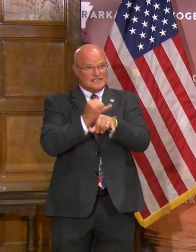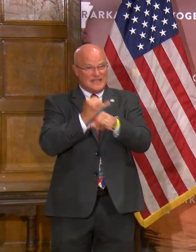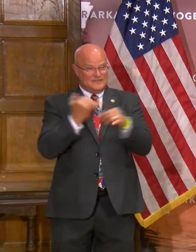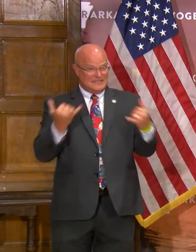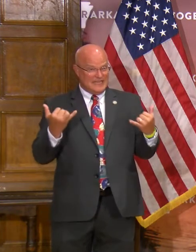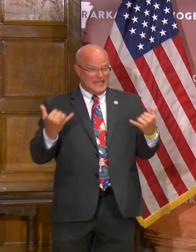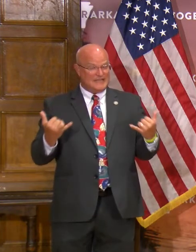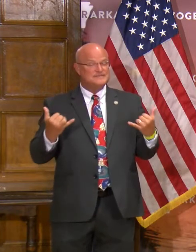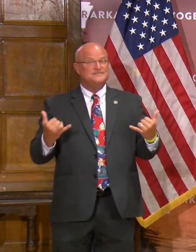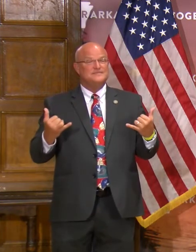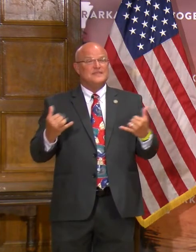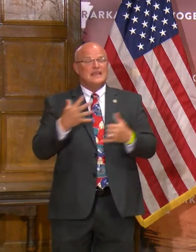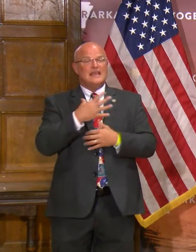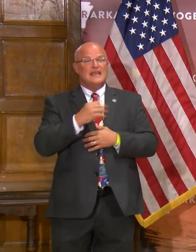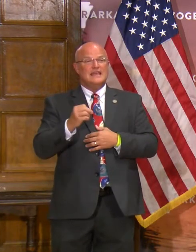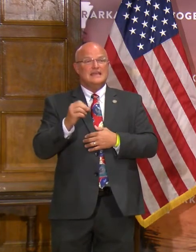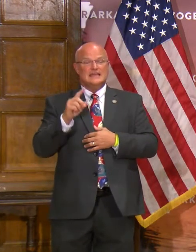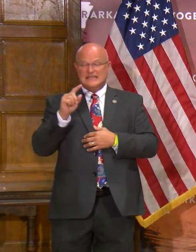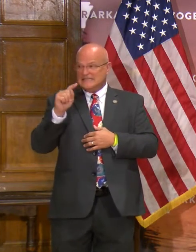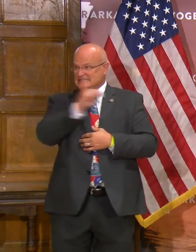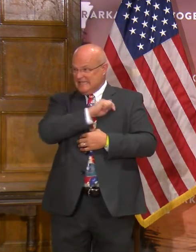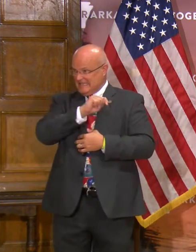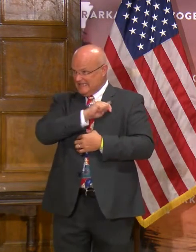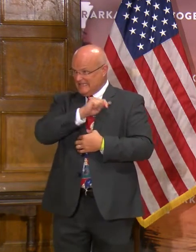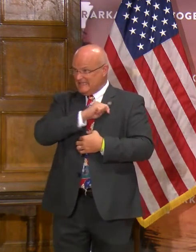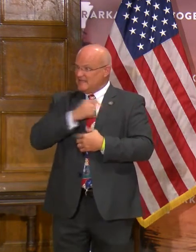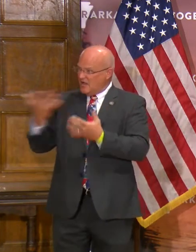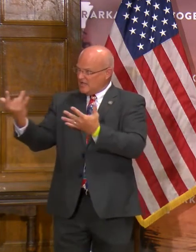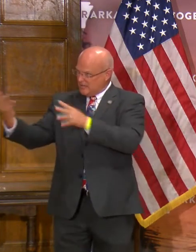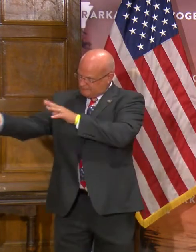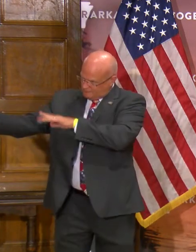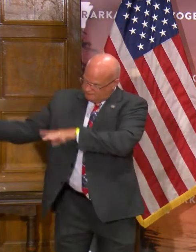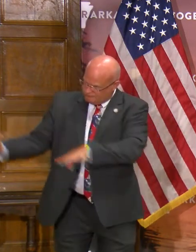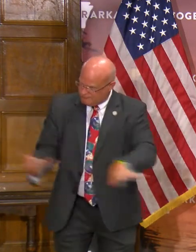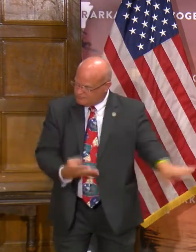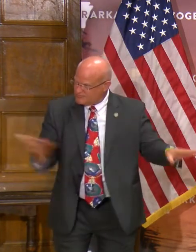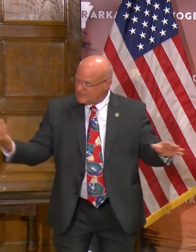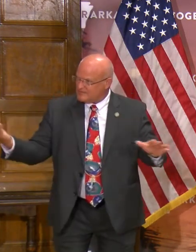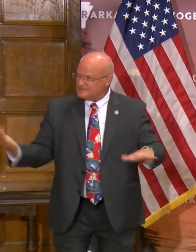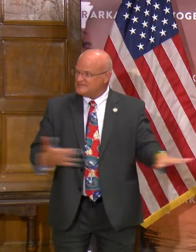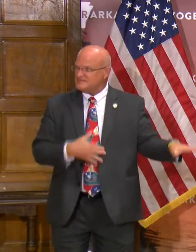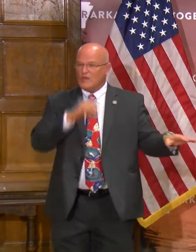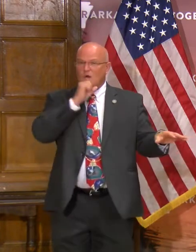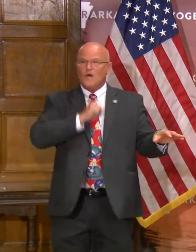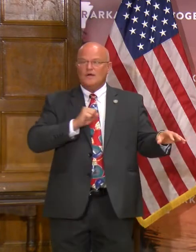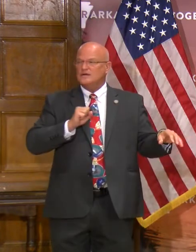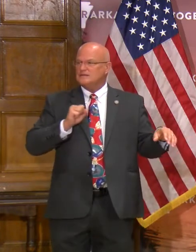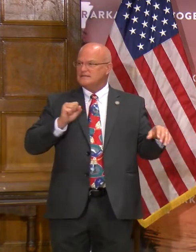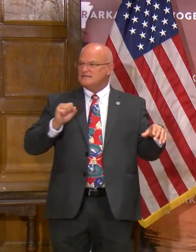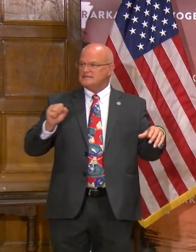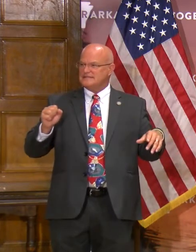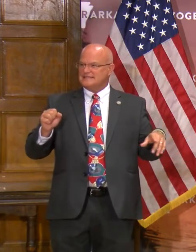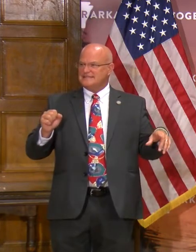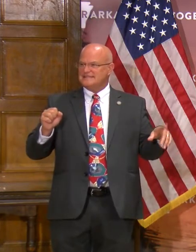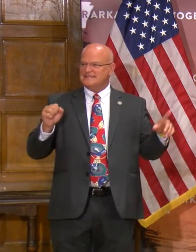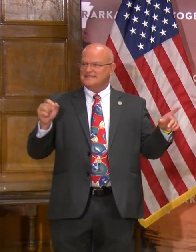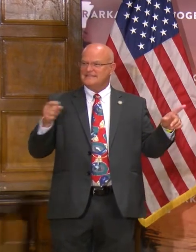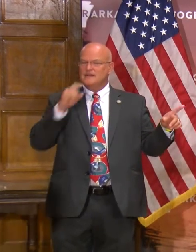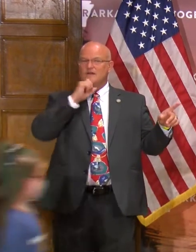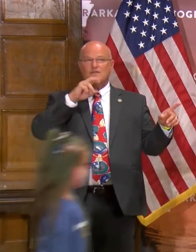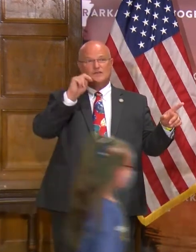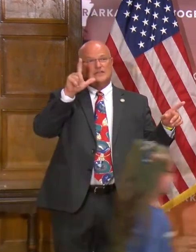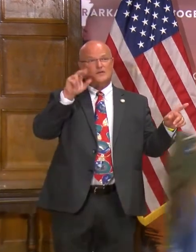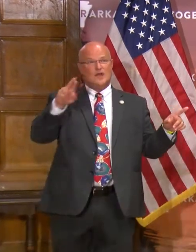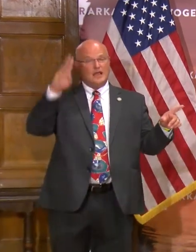Deaf today. Tenley Lease if they will all come back here. At the age five from North Little Rock we